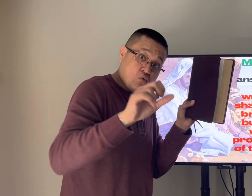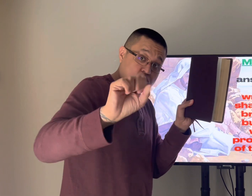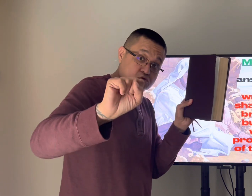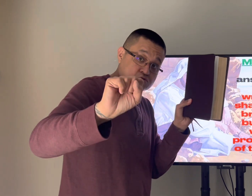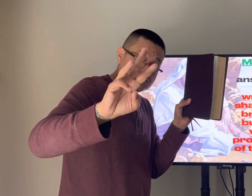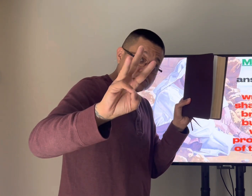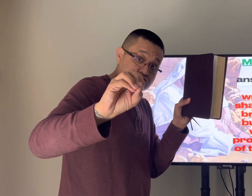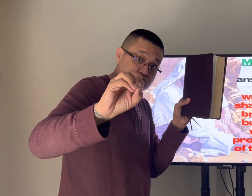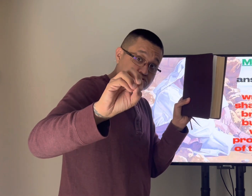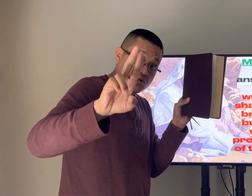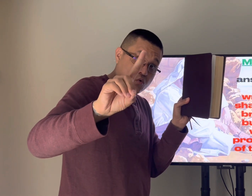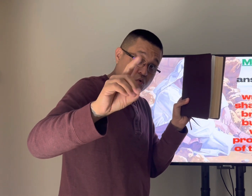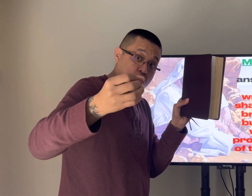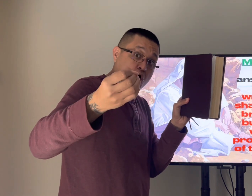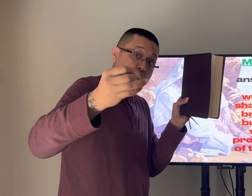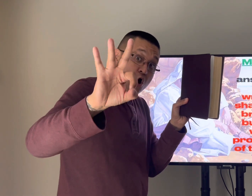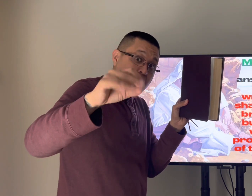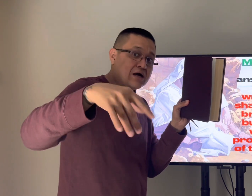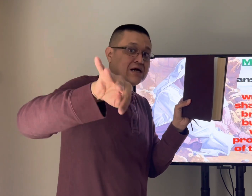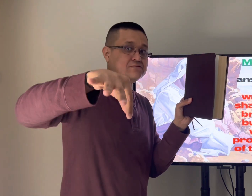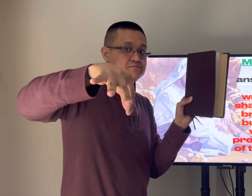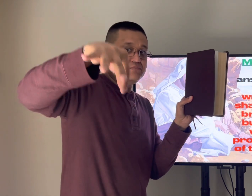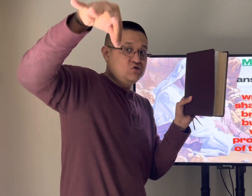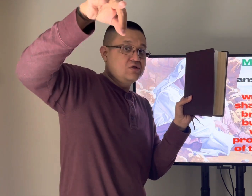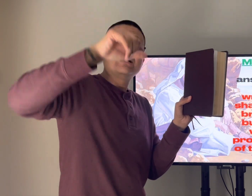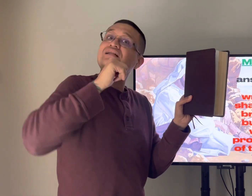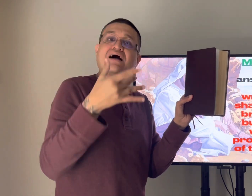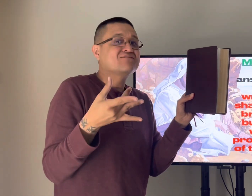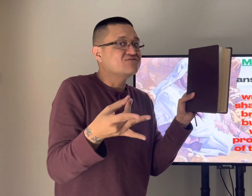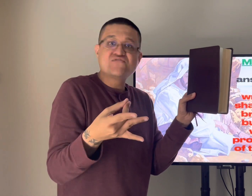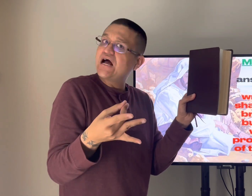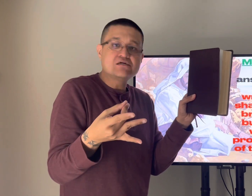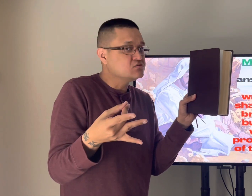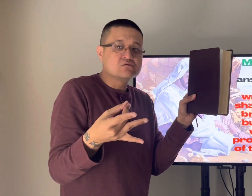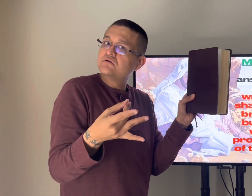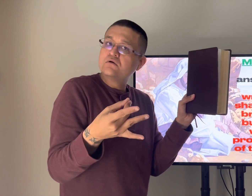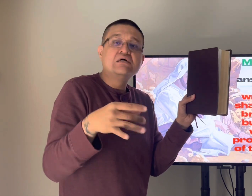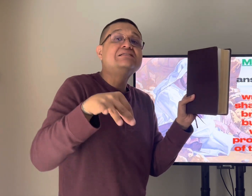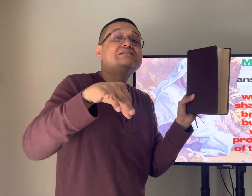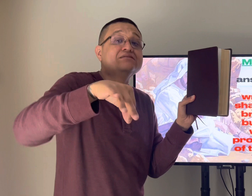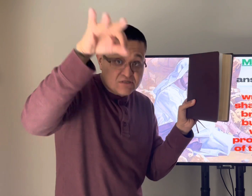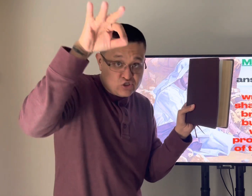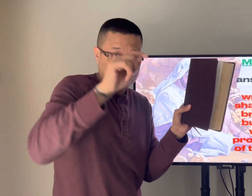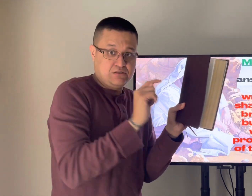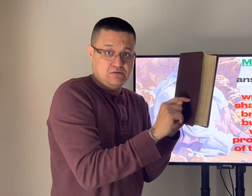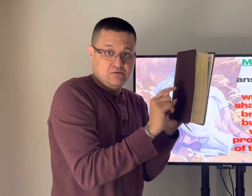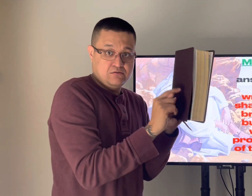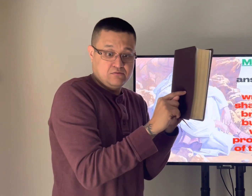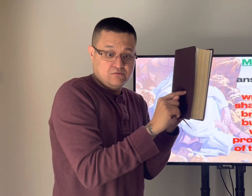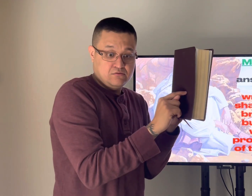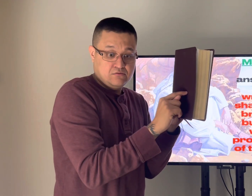that's why this is called the sword of the spirit it's not made of flesh it is of the spirit